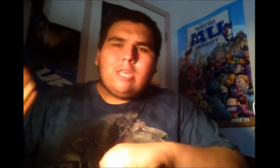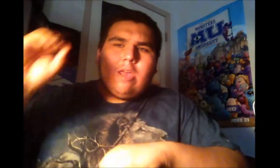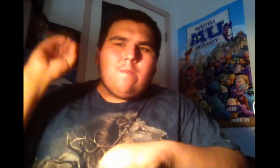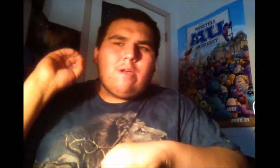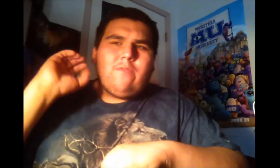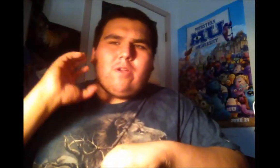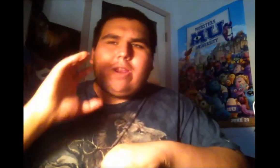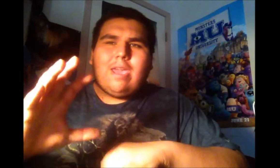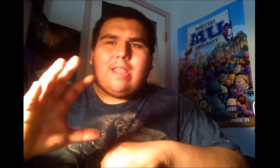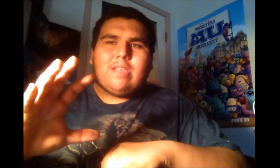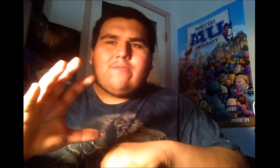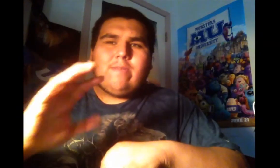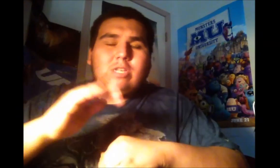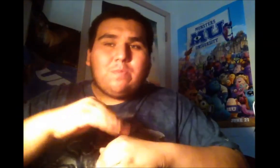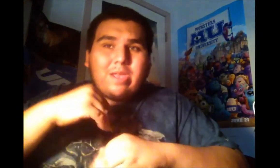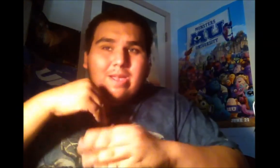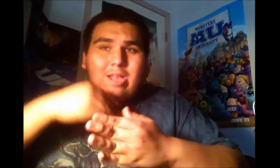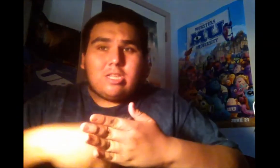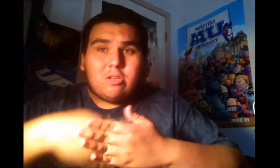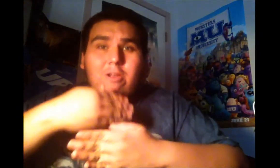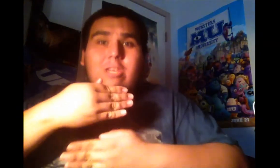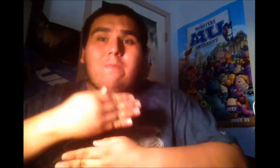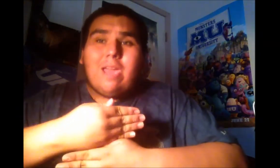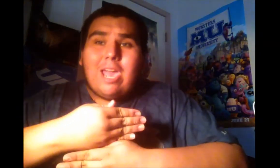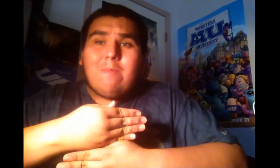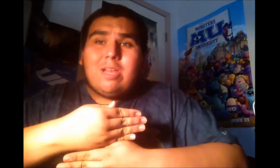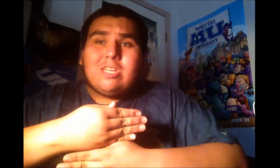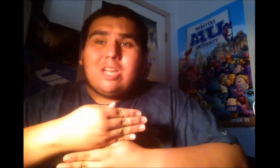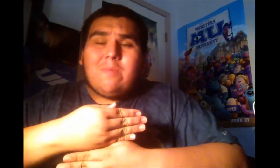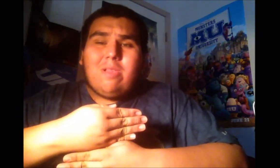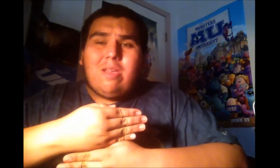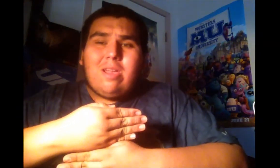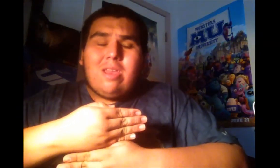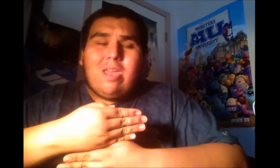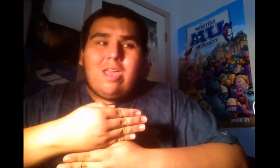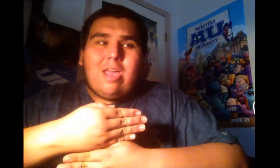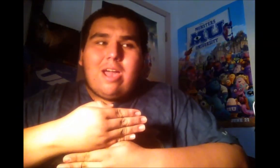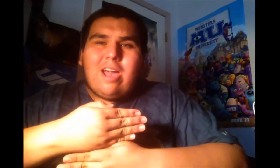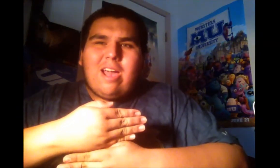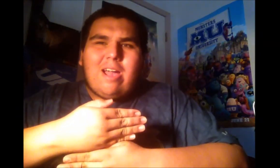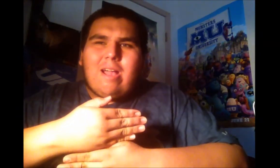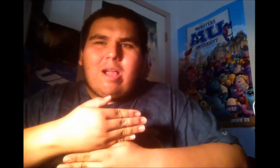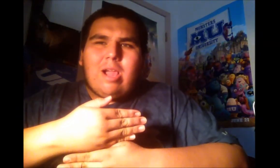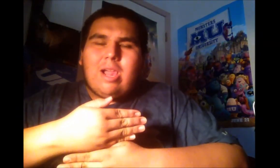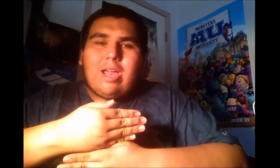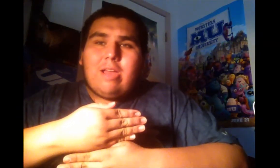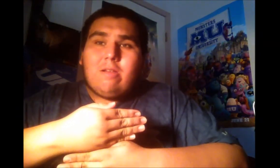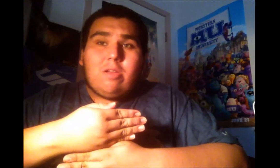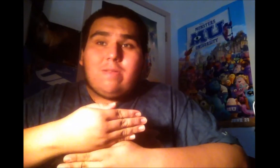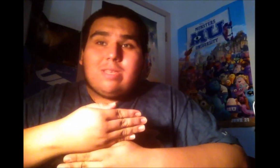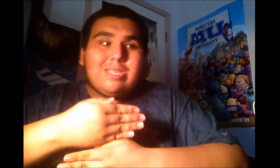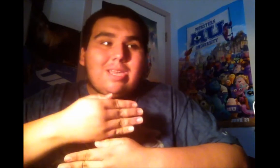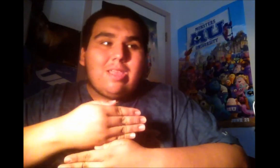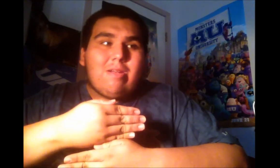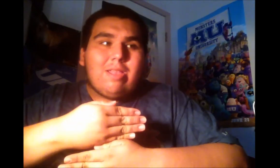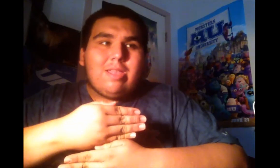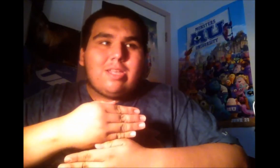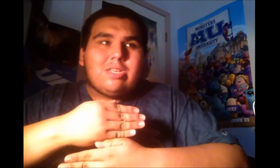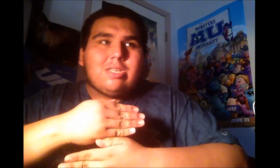but if you're going to hate this film just because it's directed by M. Night Shyamalan, I don't know what to say there. I think that's just